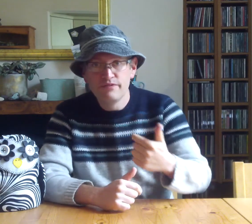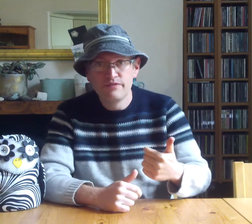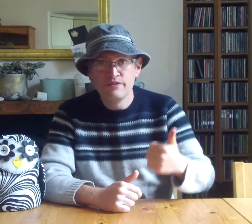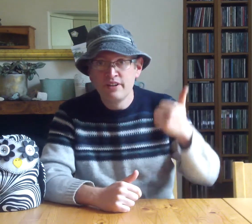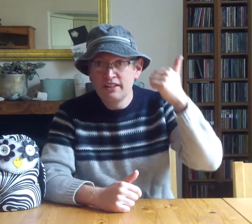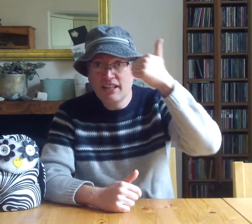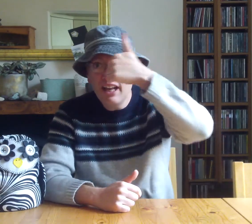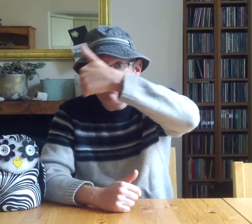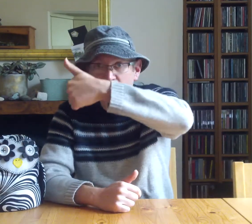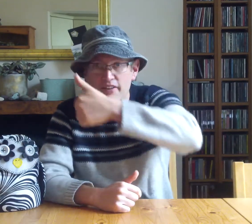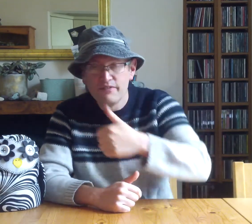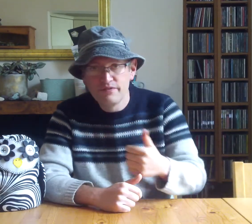Clever.